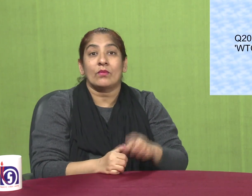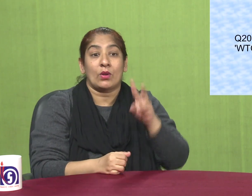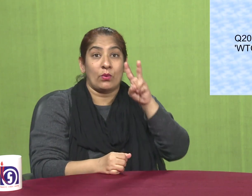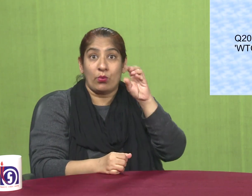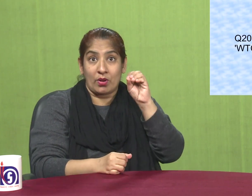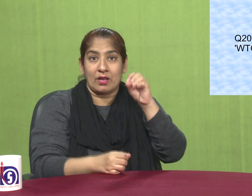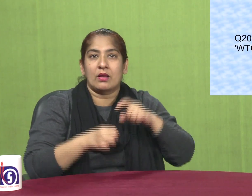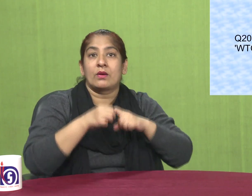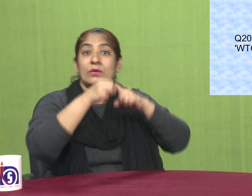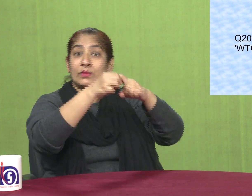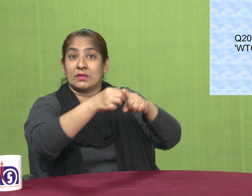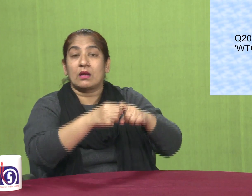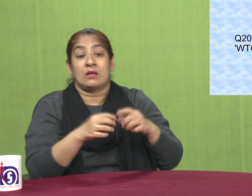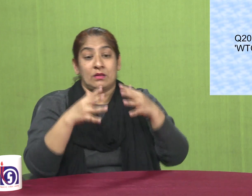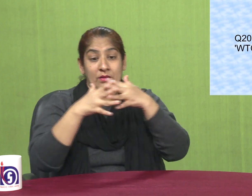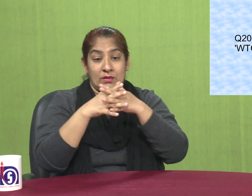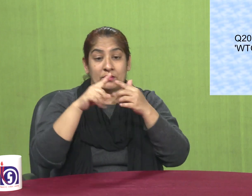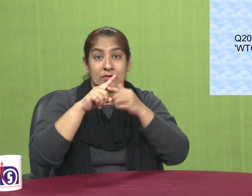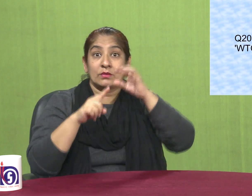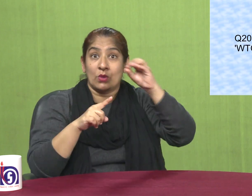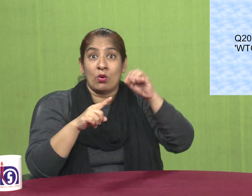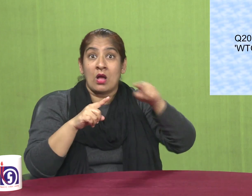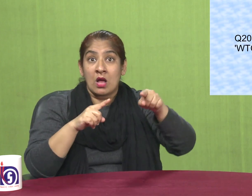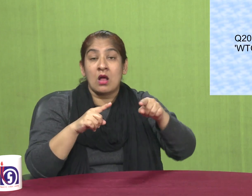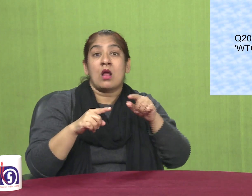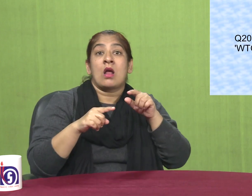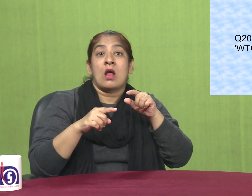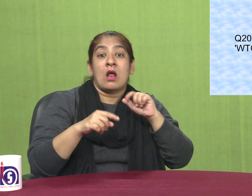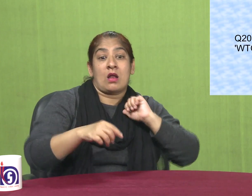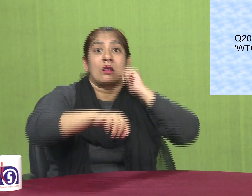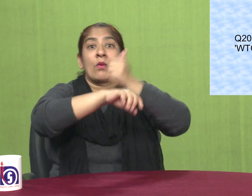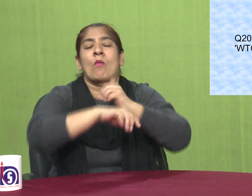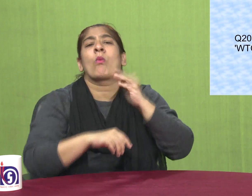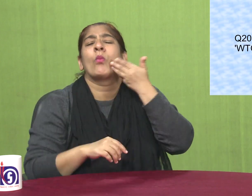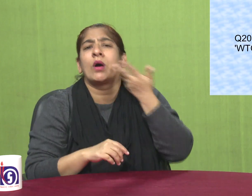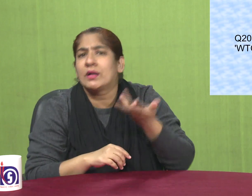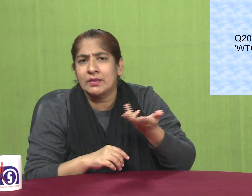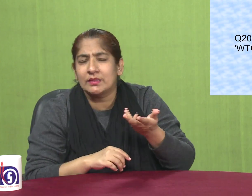question number 20 when was the WTO established